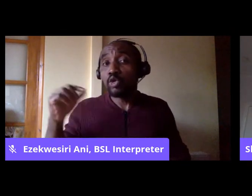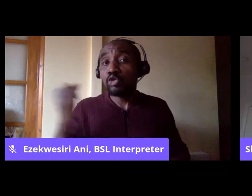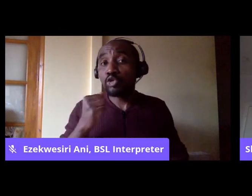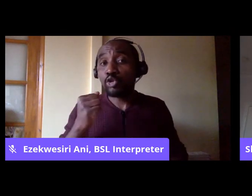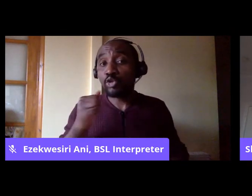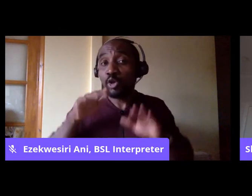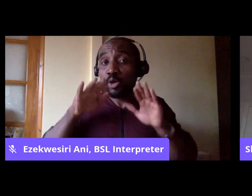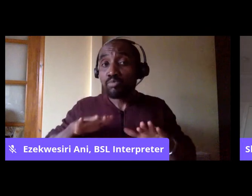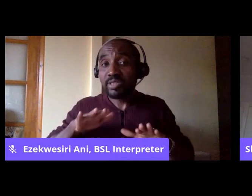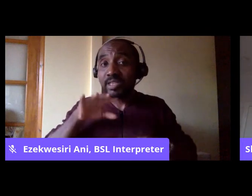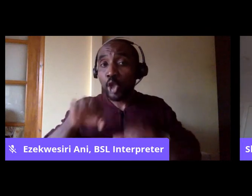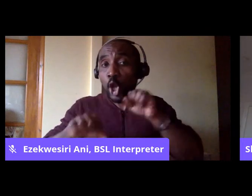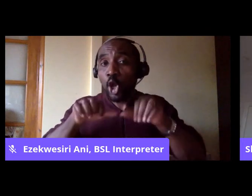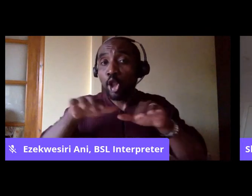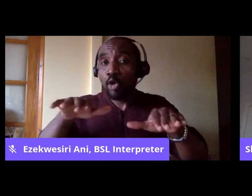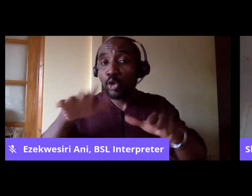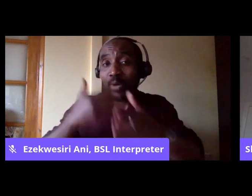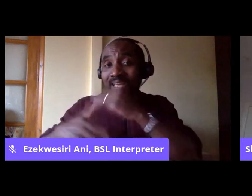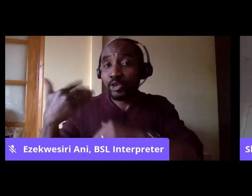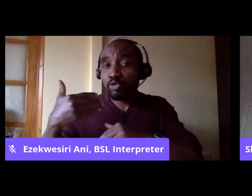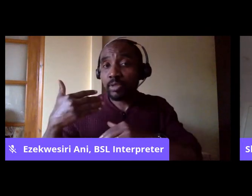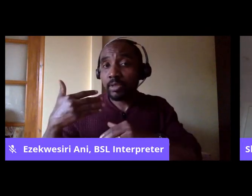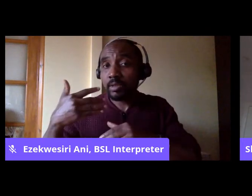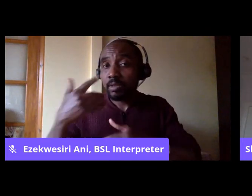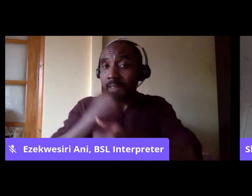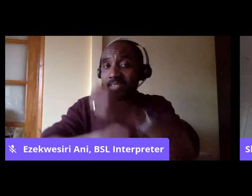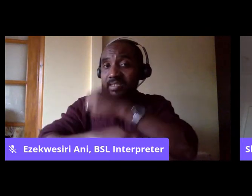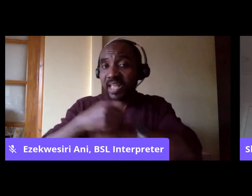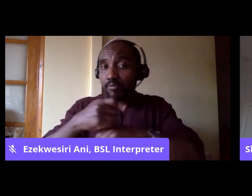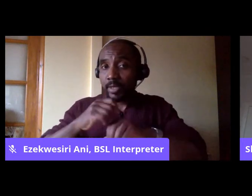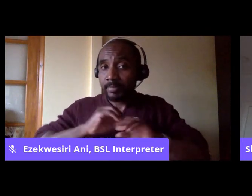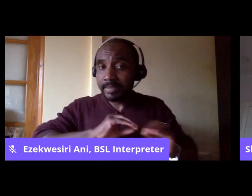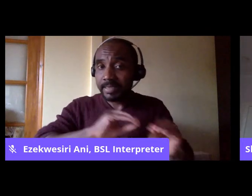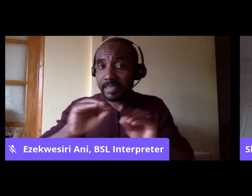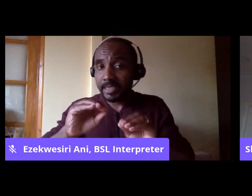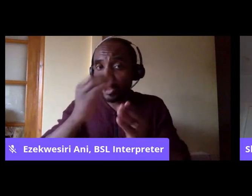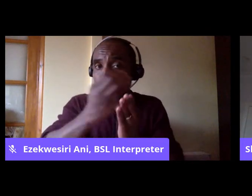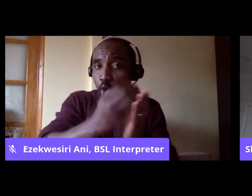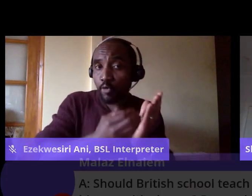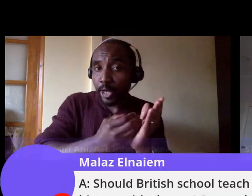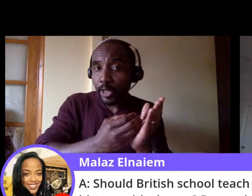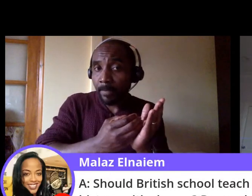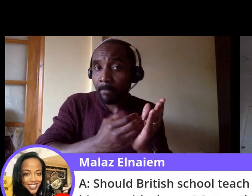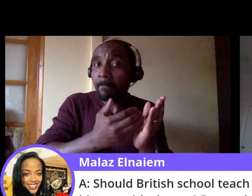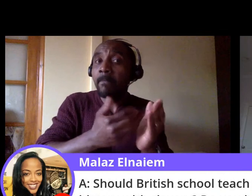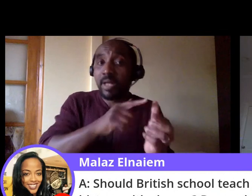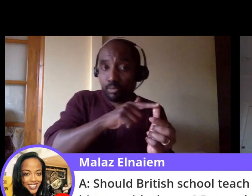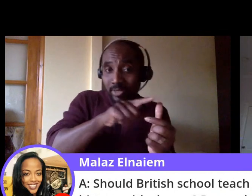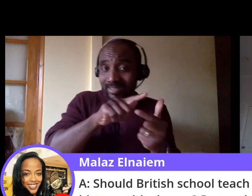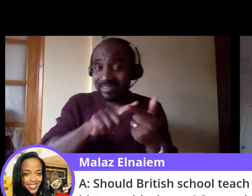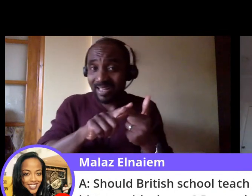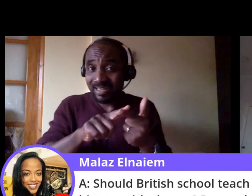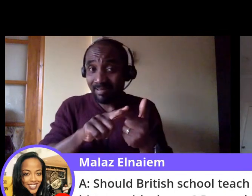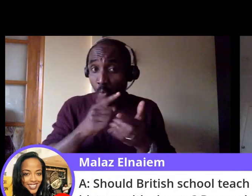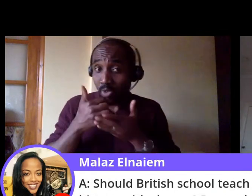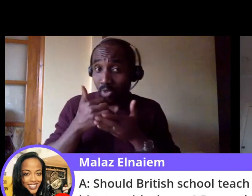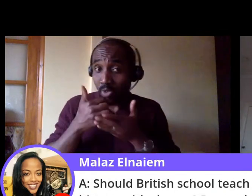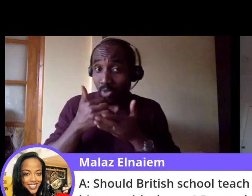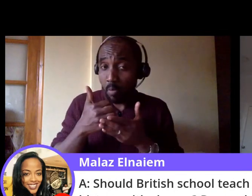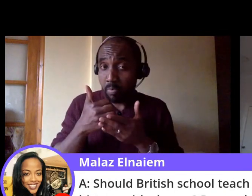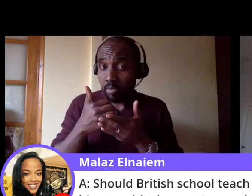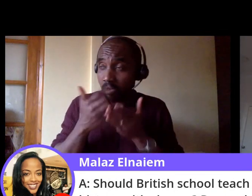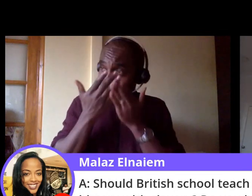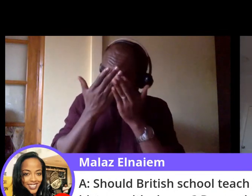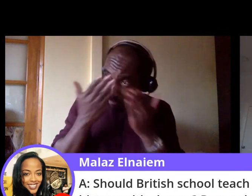history with slavery? And do you believe this would be a good route to build a more tolerant country? Well, as somebody who lives in Wales,